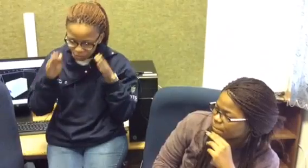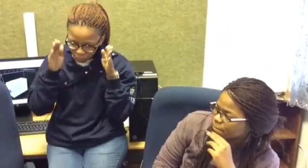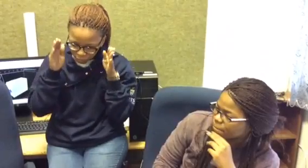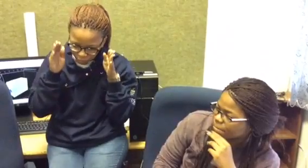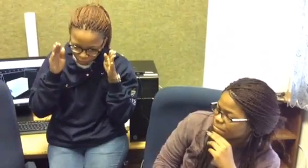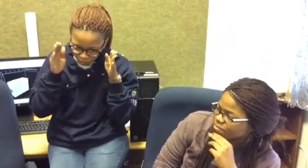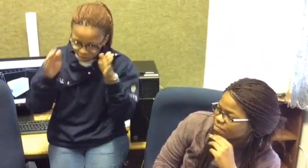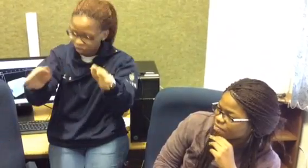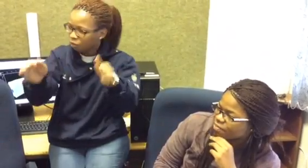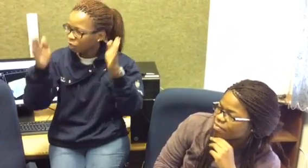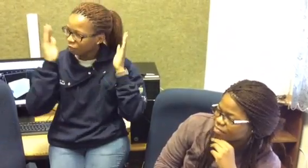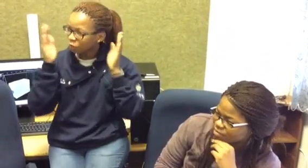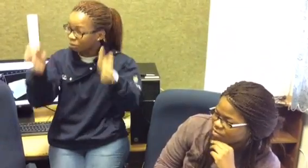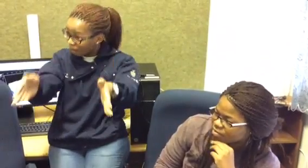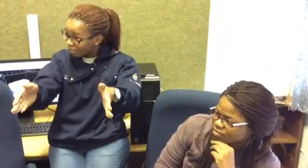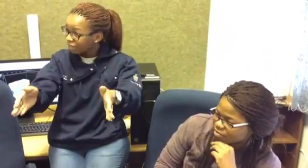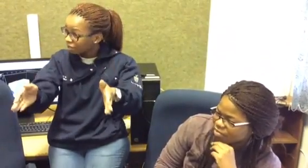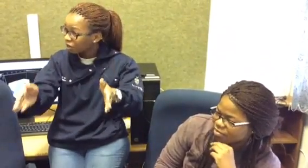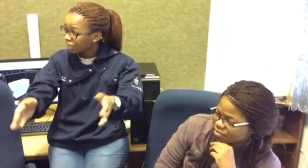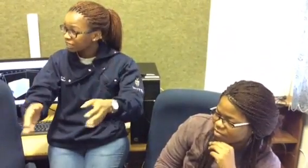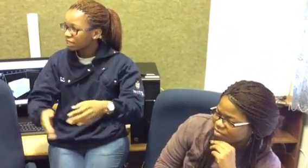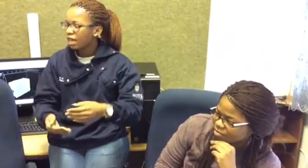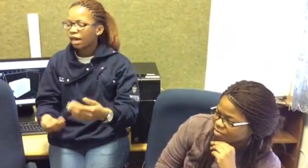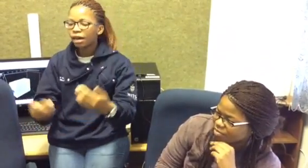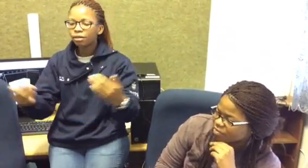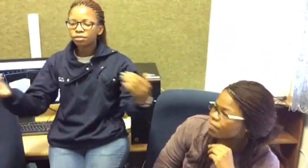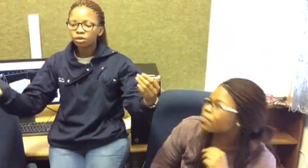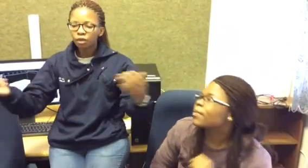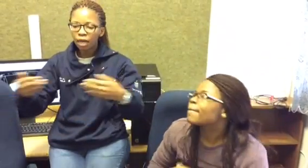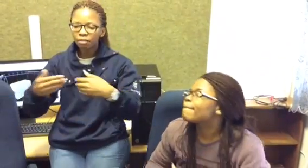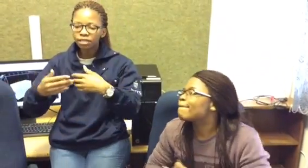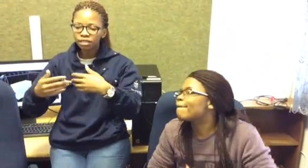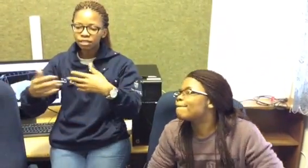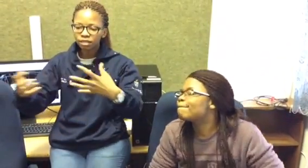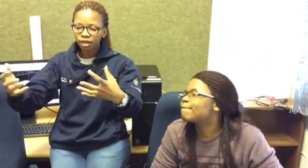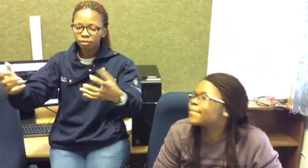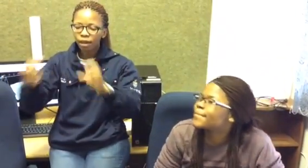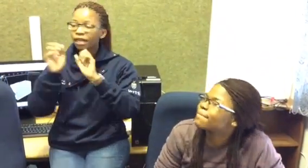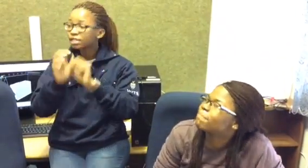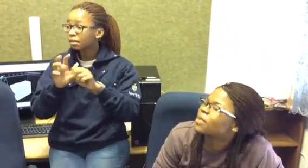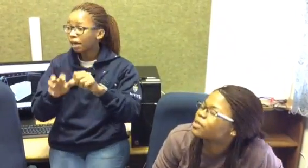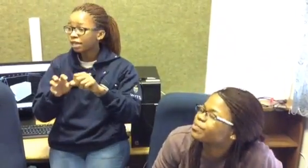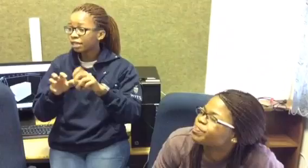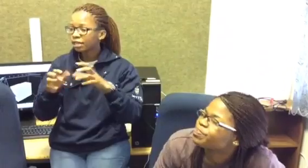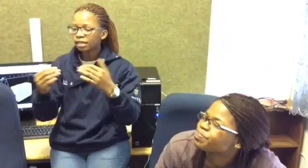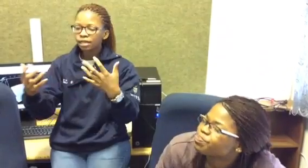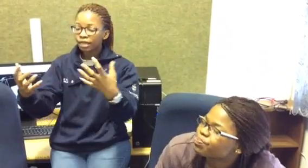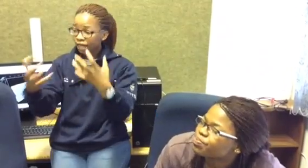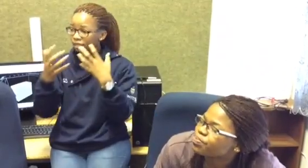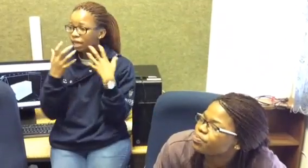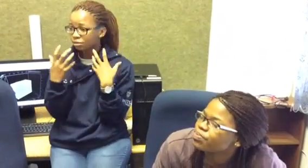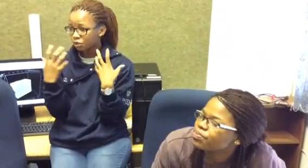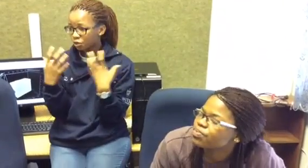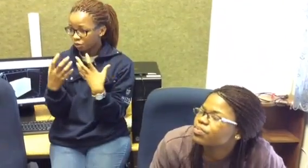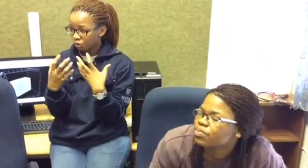to whatever you're mining right so what happens is as they're mining gas comes through